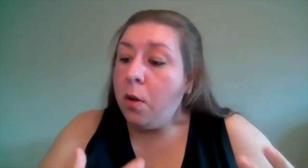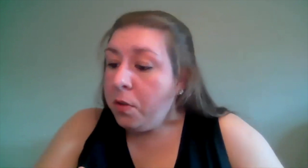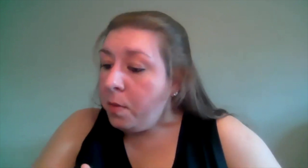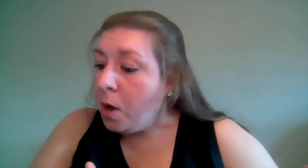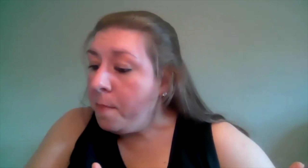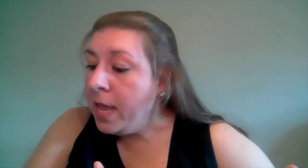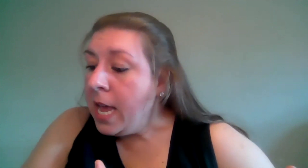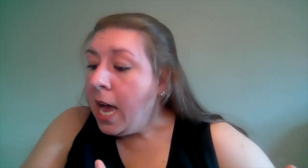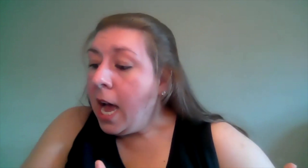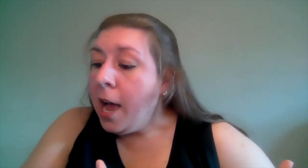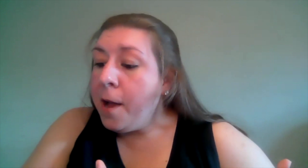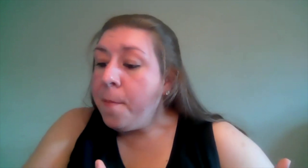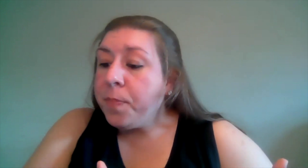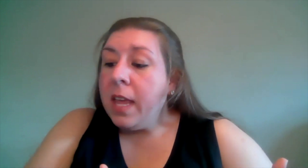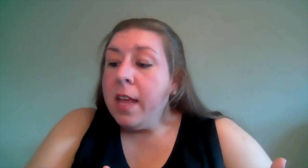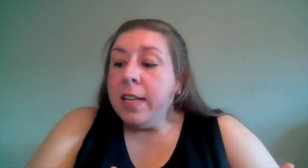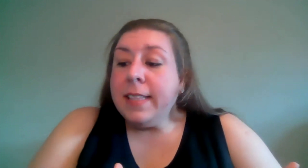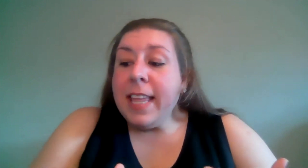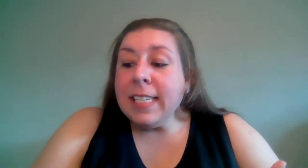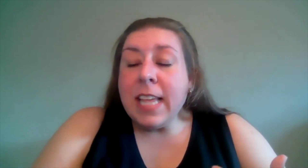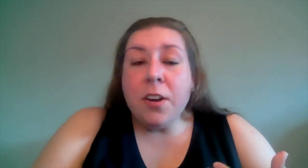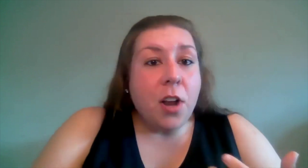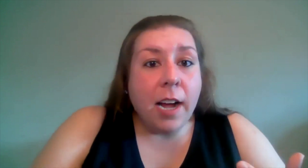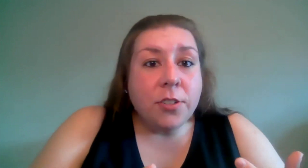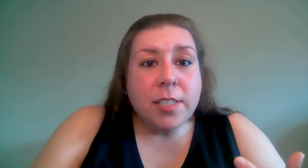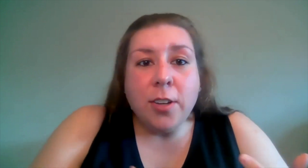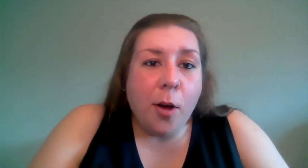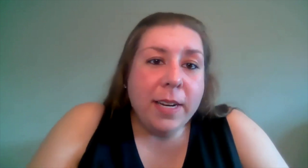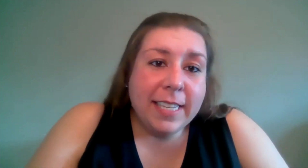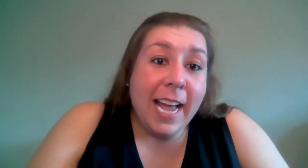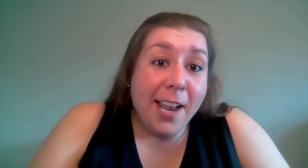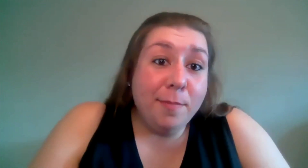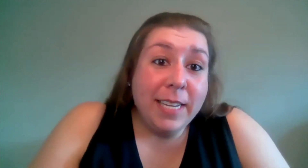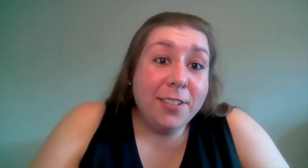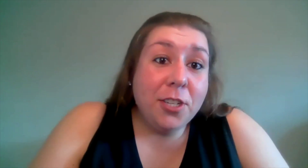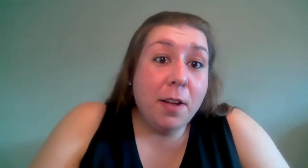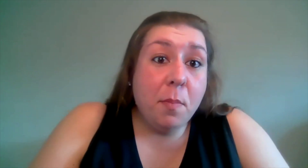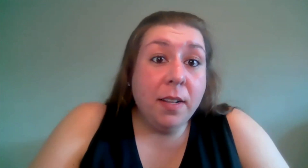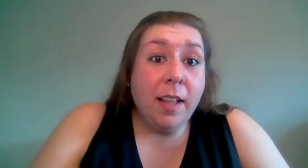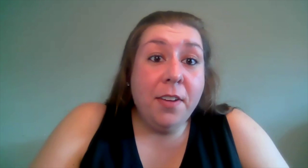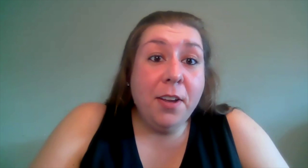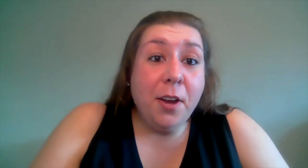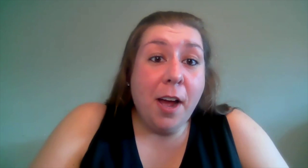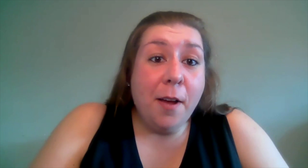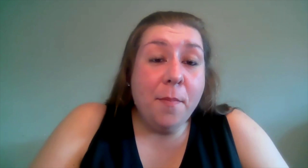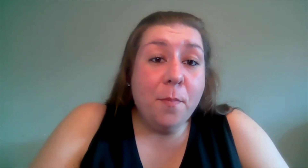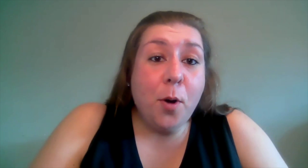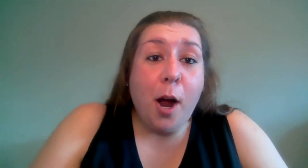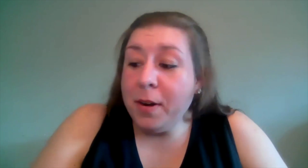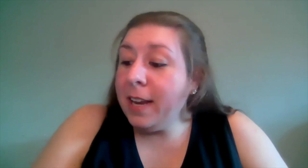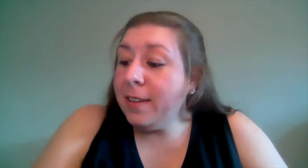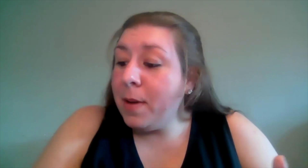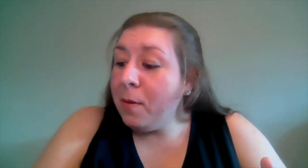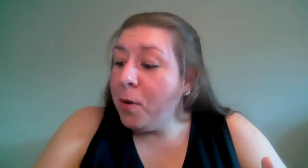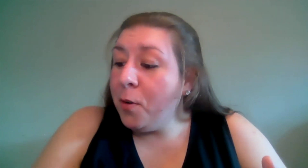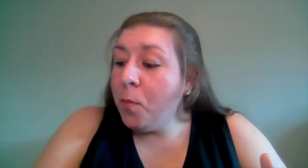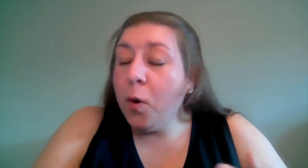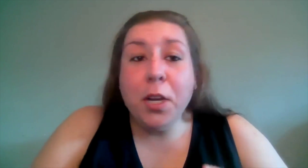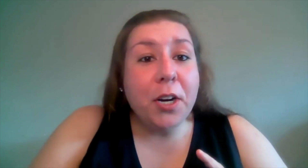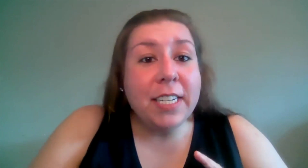or the mom um things that are not just always an adaptation of a beloved um property somebody wrote more you're